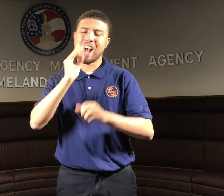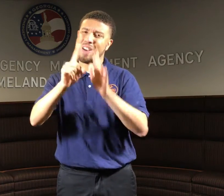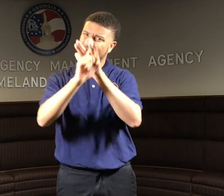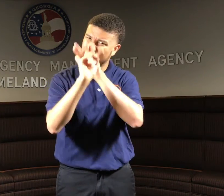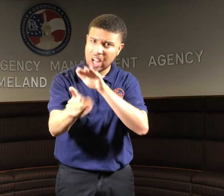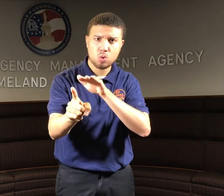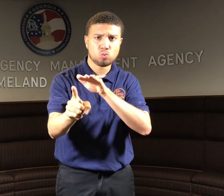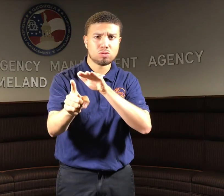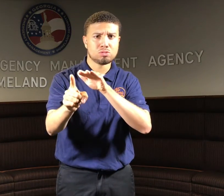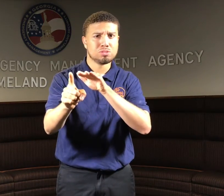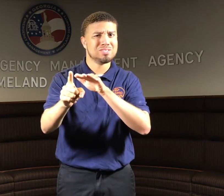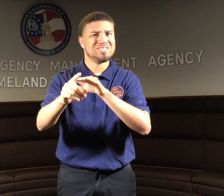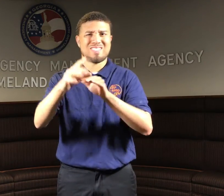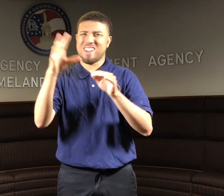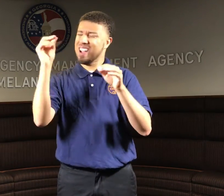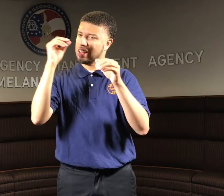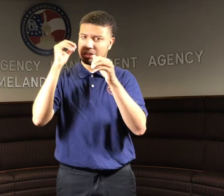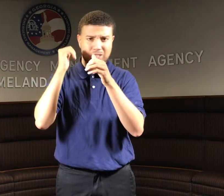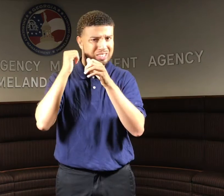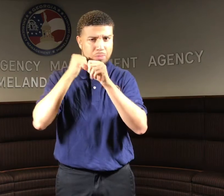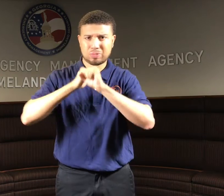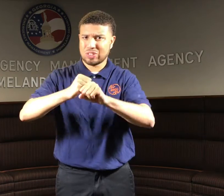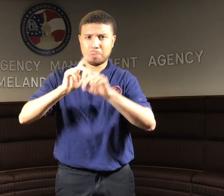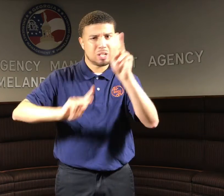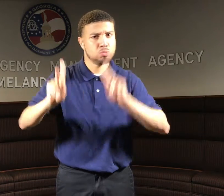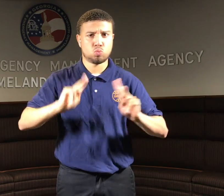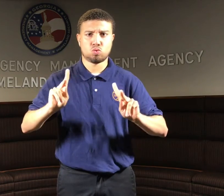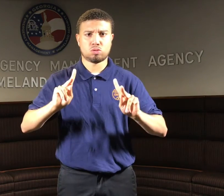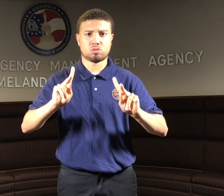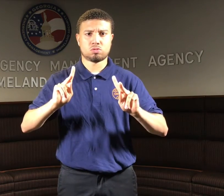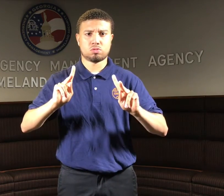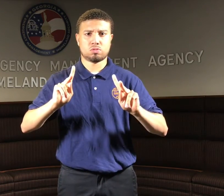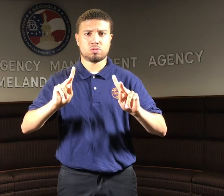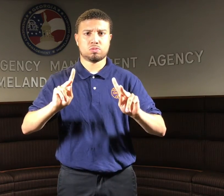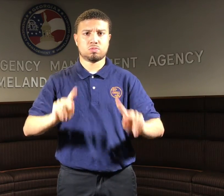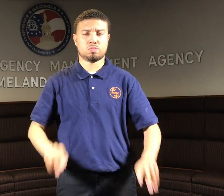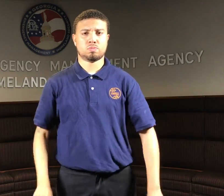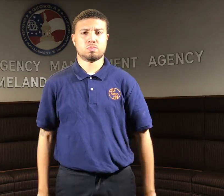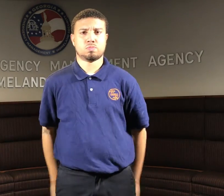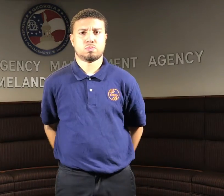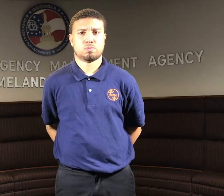sheltering, rescue of citizens, and to provide other essential services as needed.